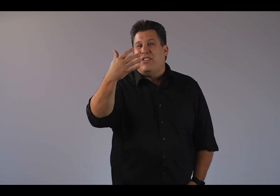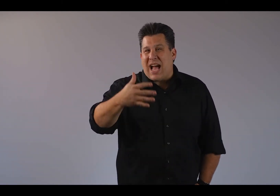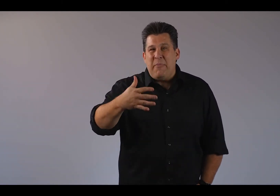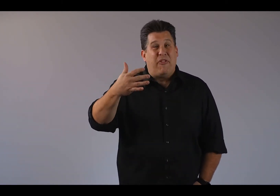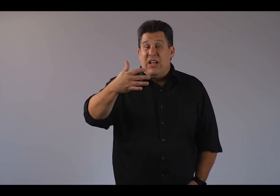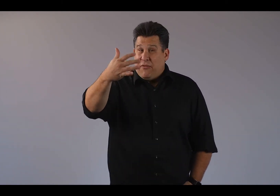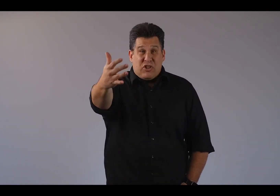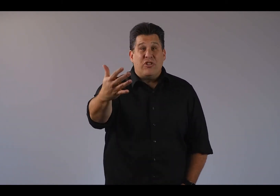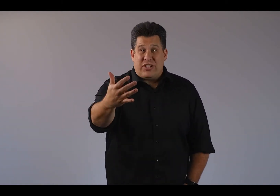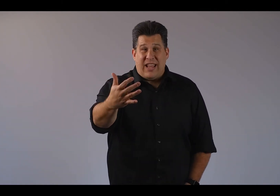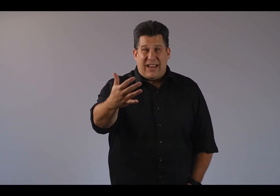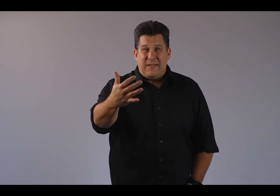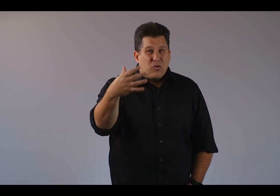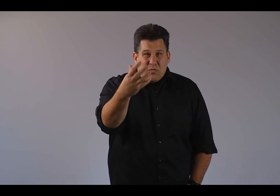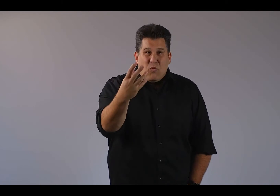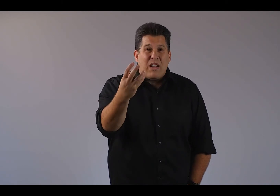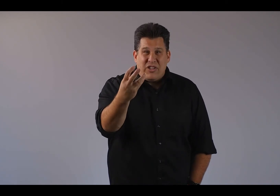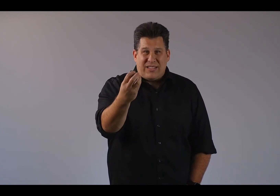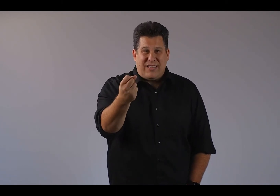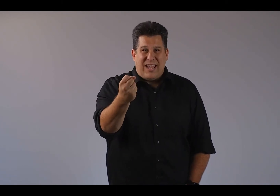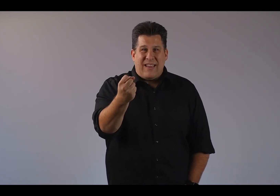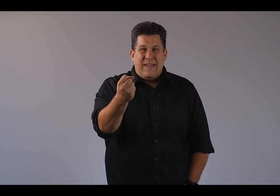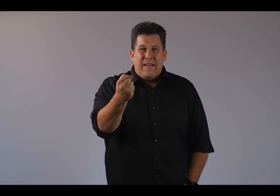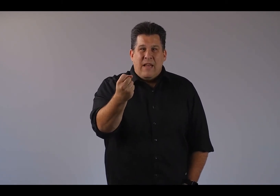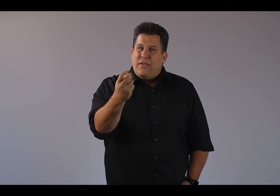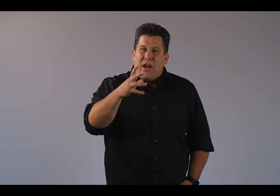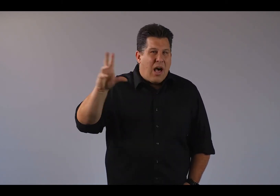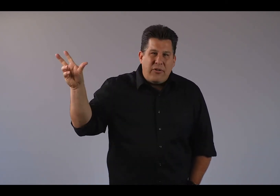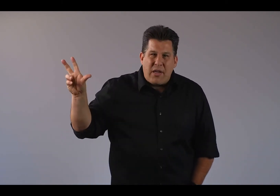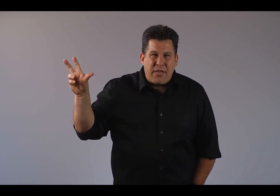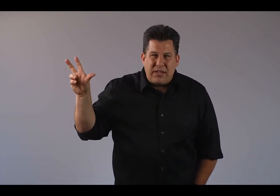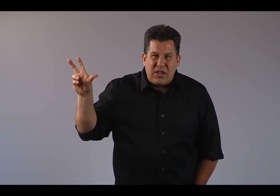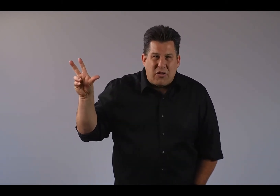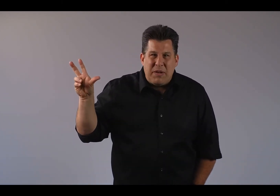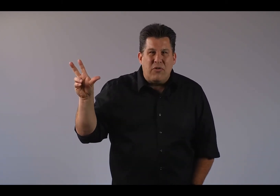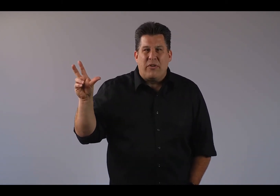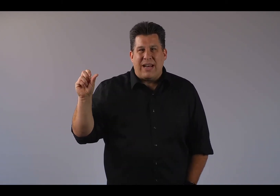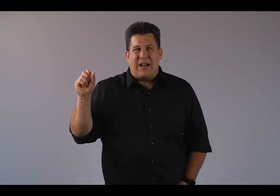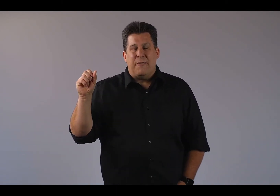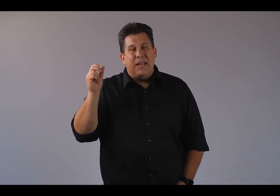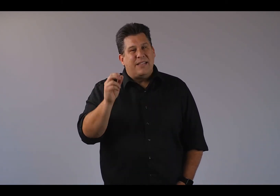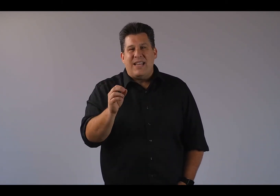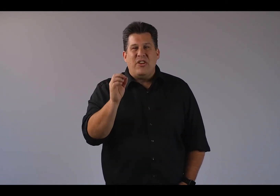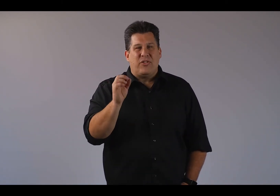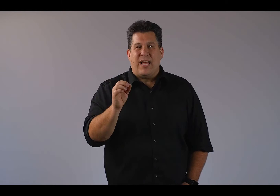time for church today. Just watching us today. There are a hundred other things that you could be doing right now. And instead you said,